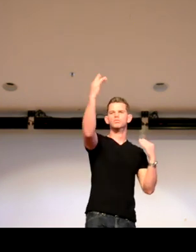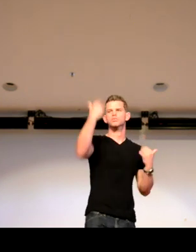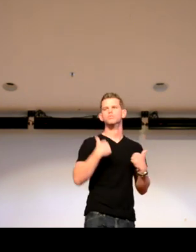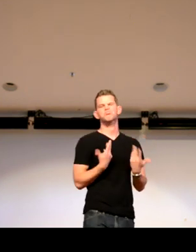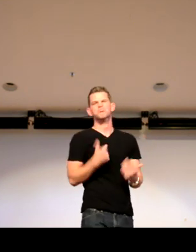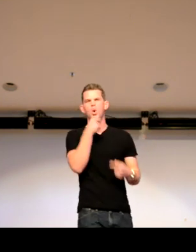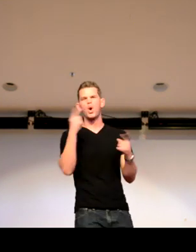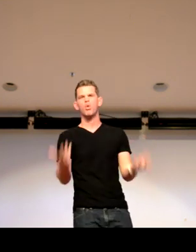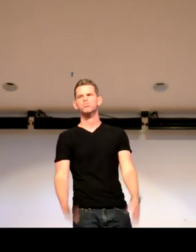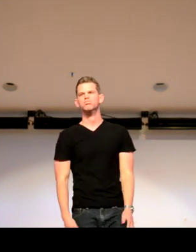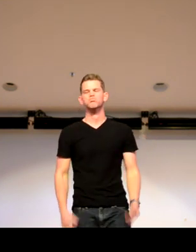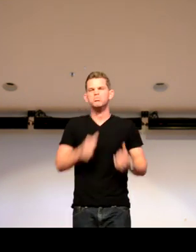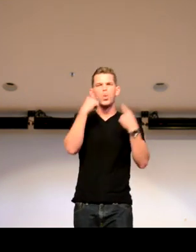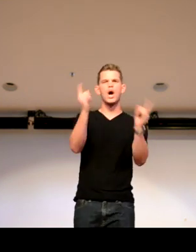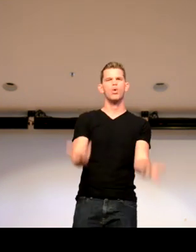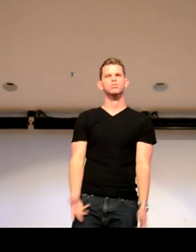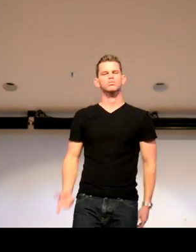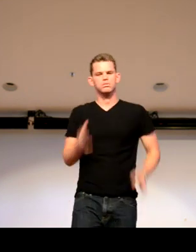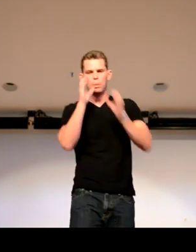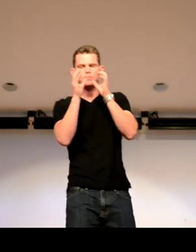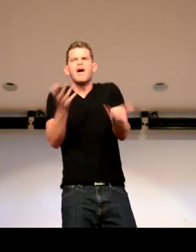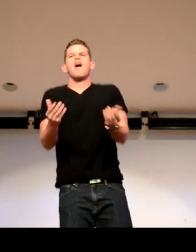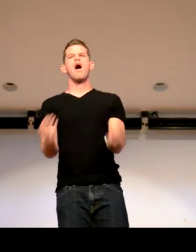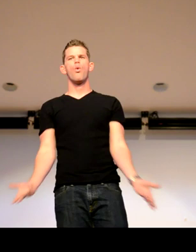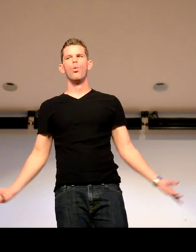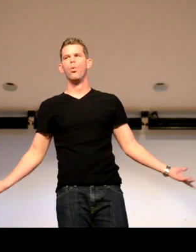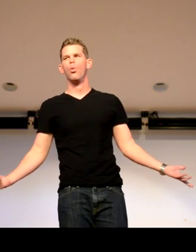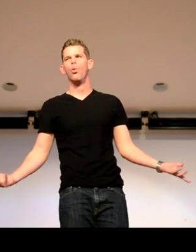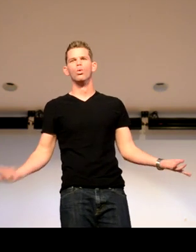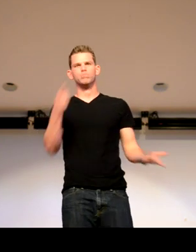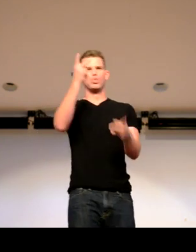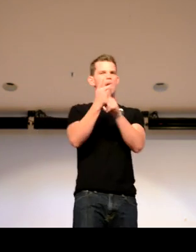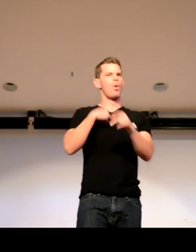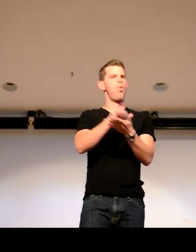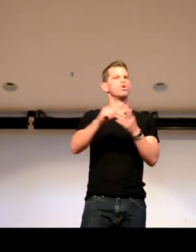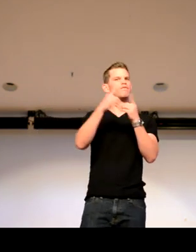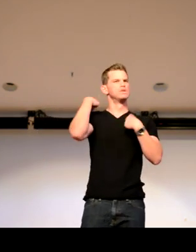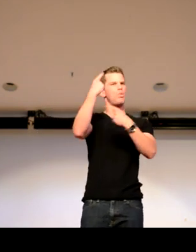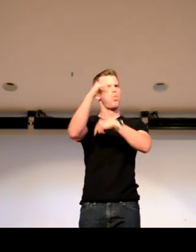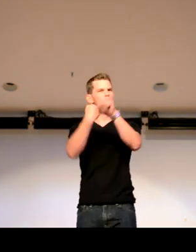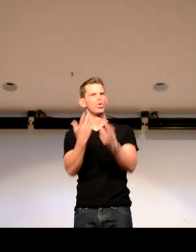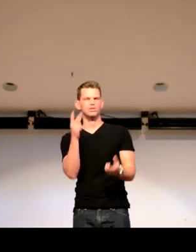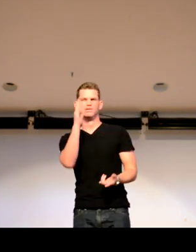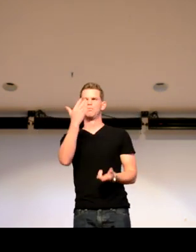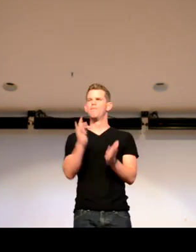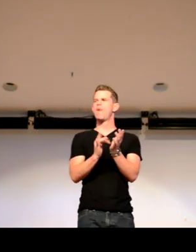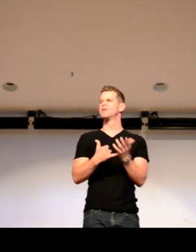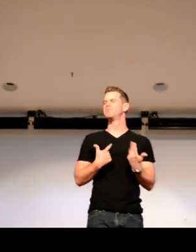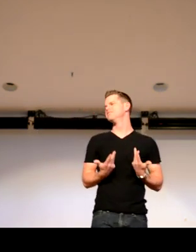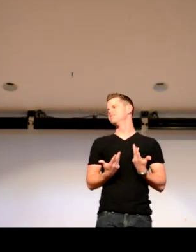that I was done. You know, it's not going to work out. You know, there's no communication. How can I communicate with them? You know, they've been keeping me to, you know, wash dishes